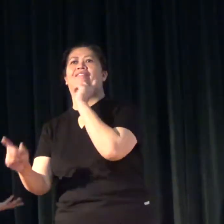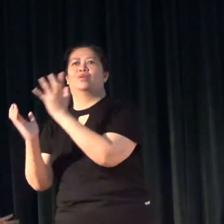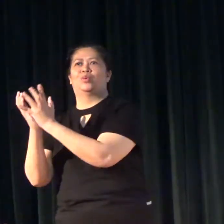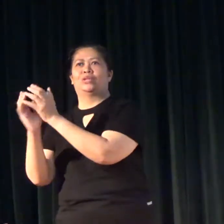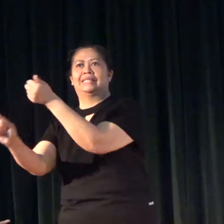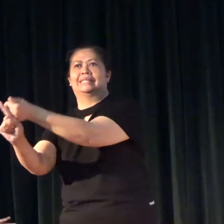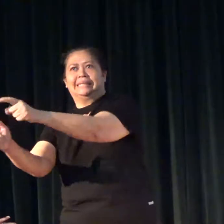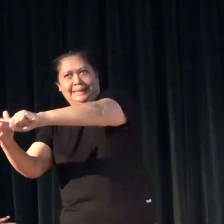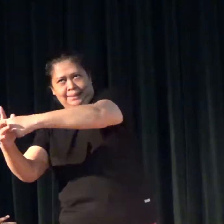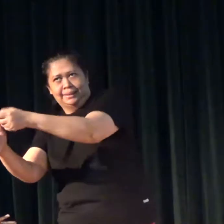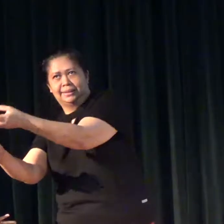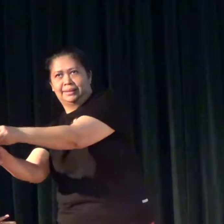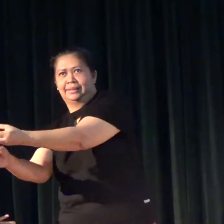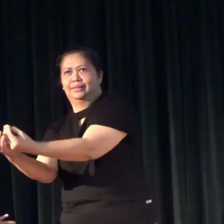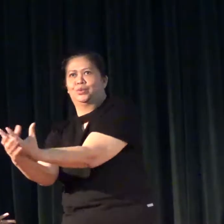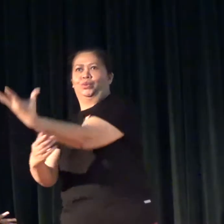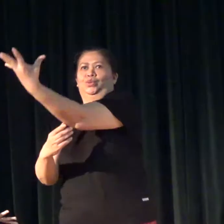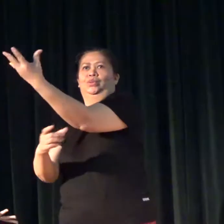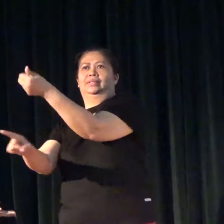community.